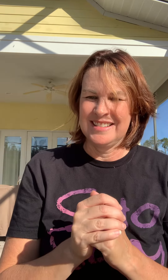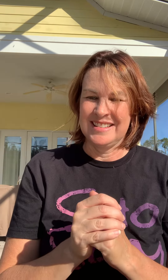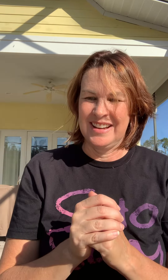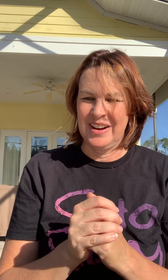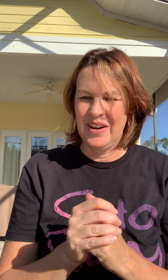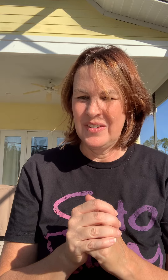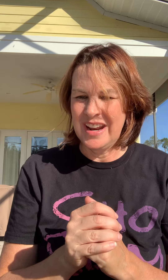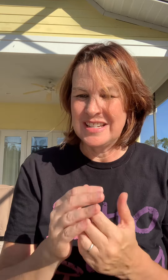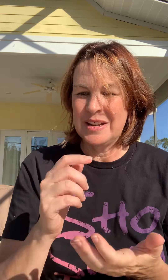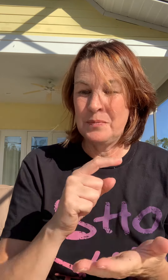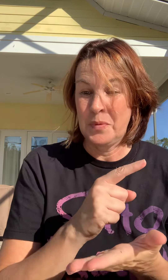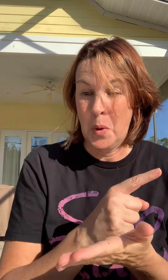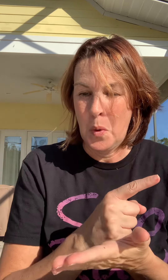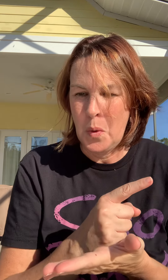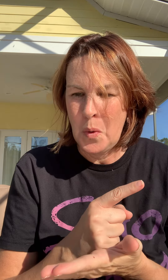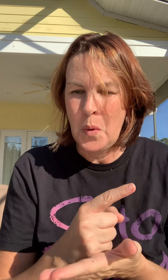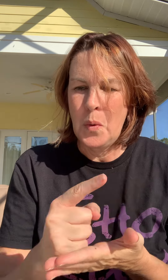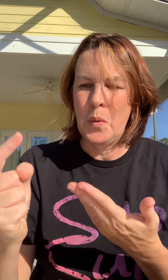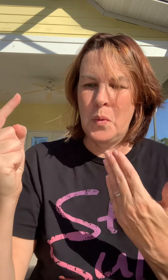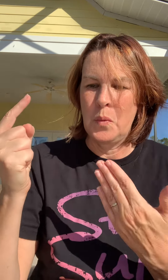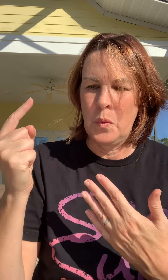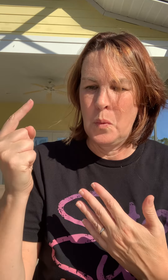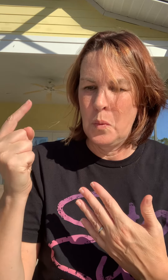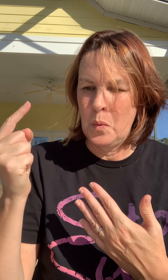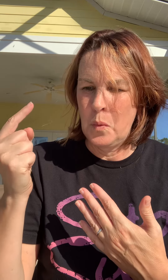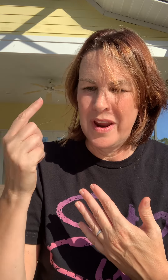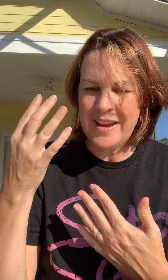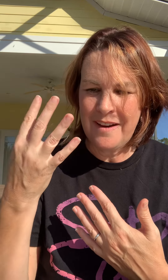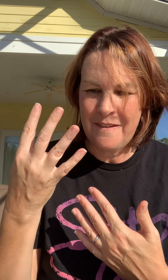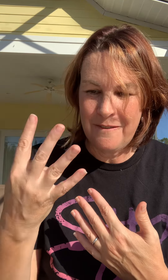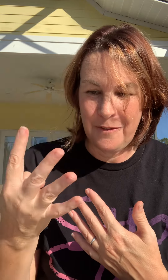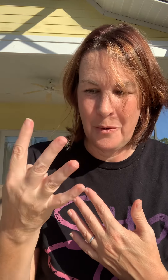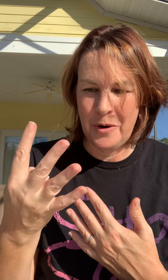Alright. Week 4.